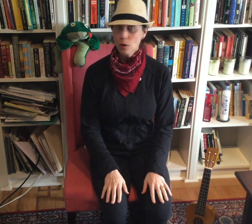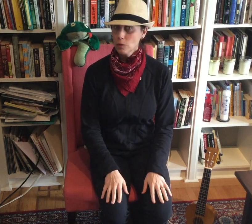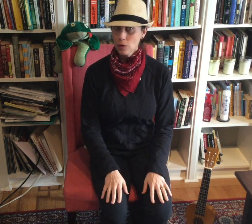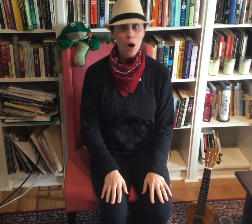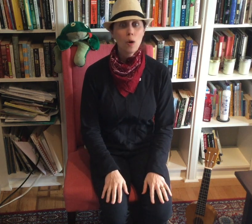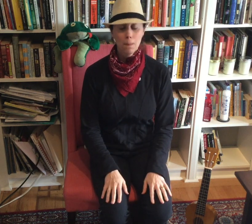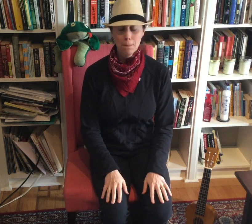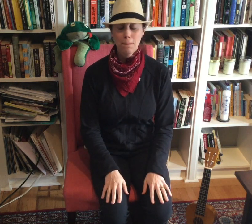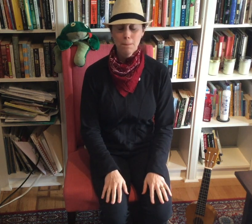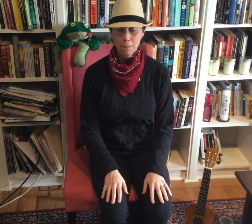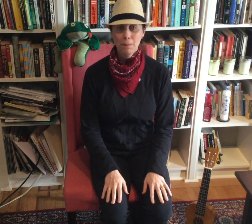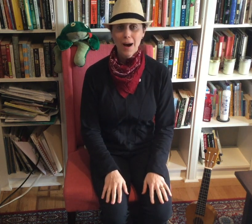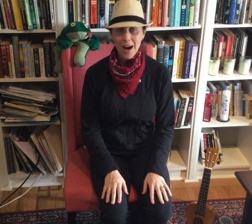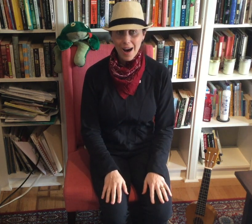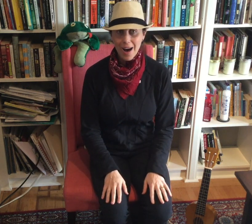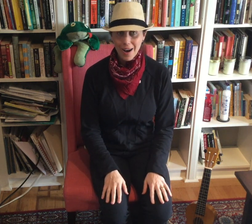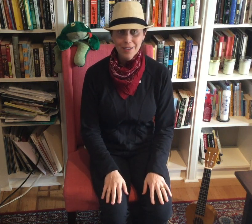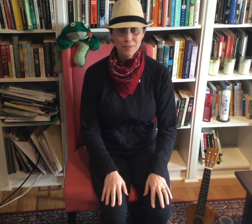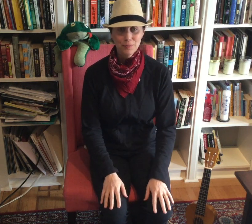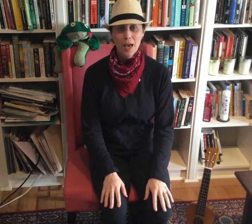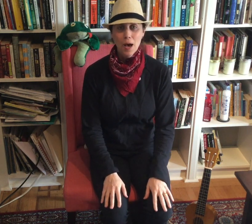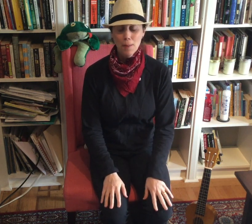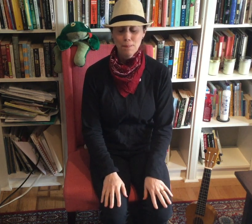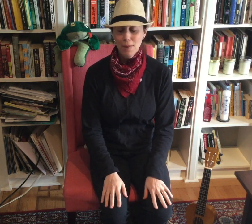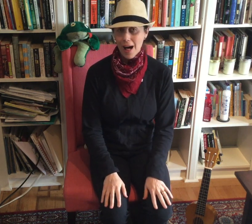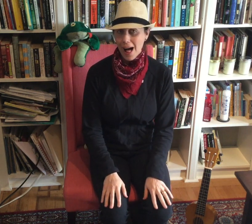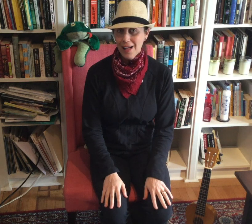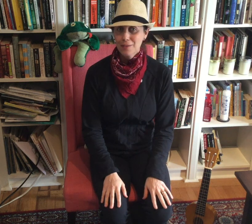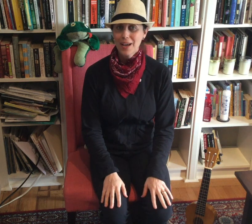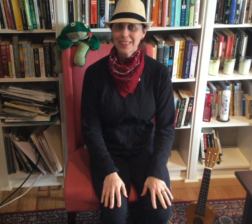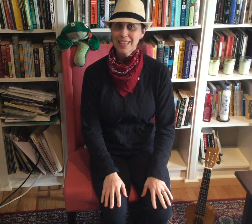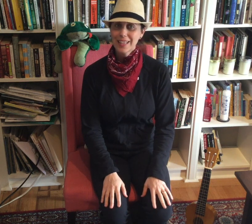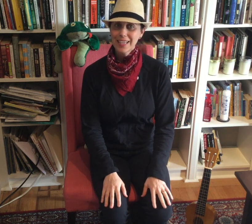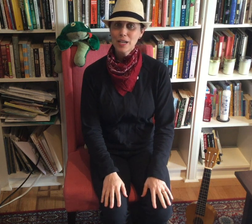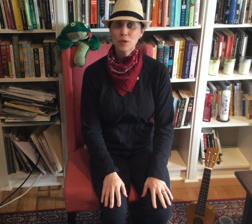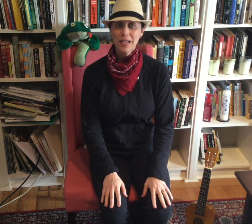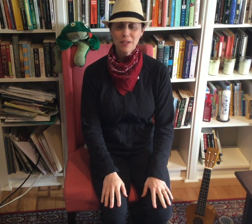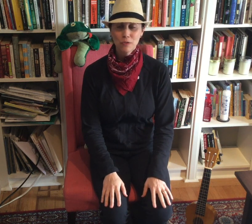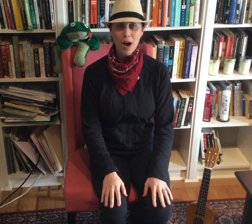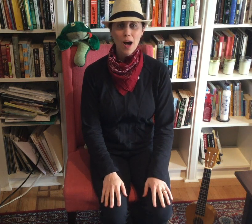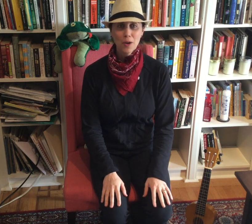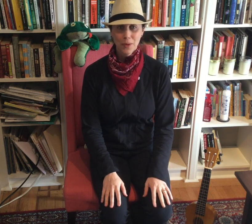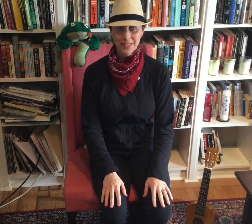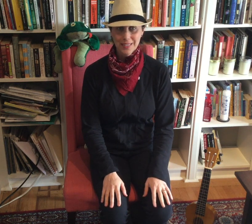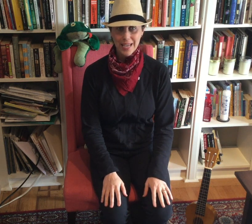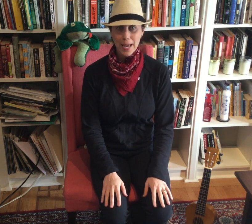don't go mm mm-ah mm-ah went the little green frog one day